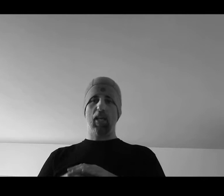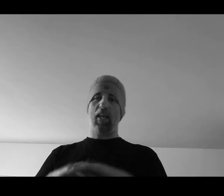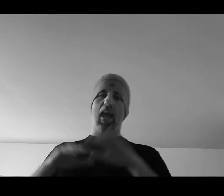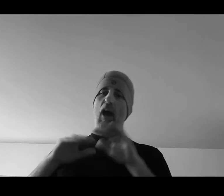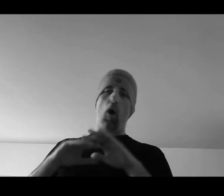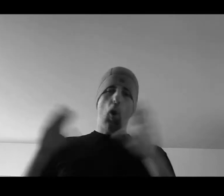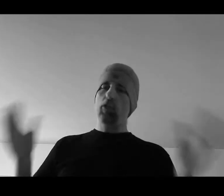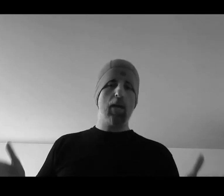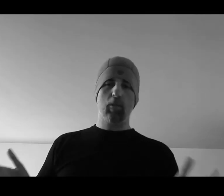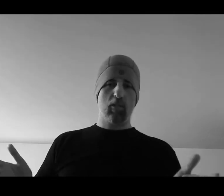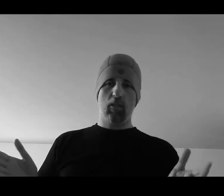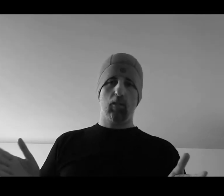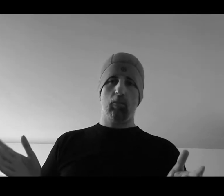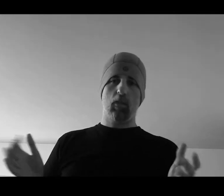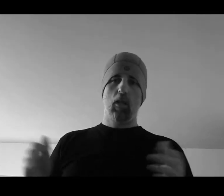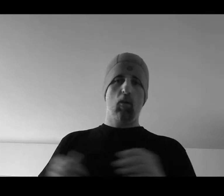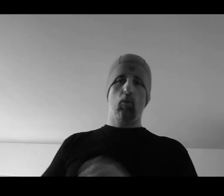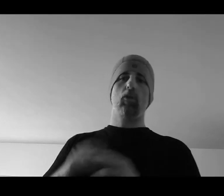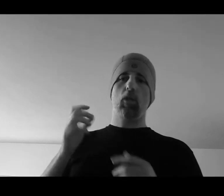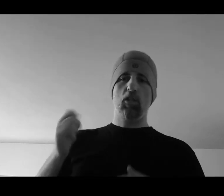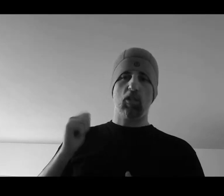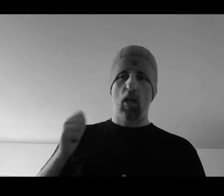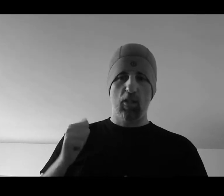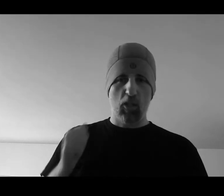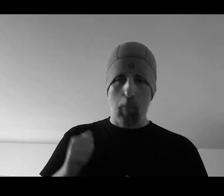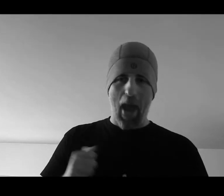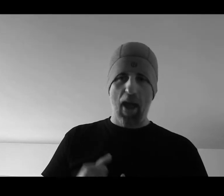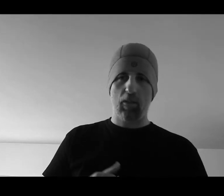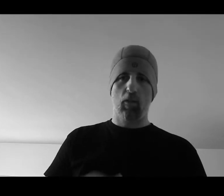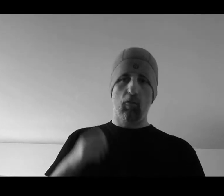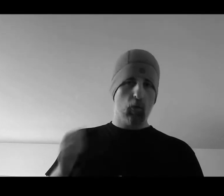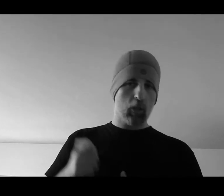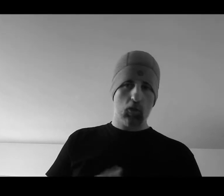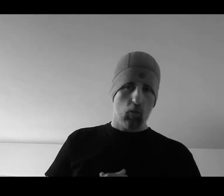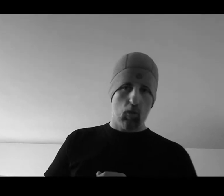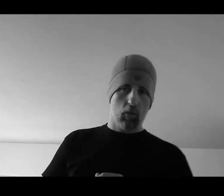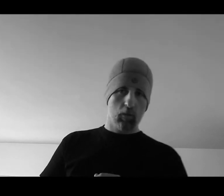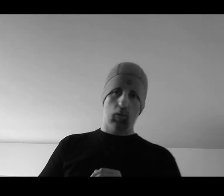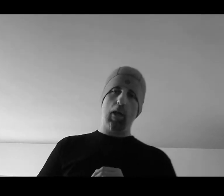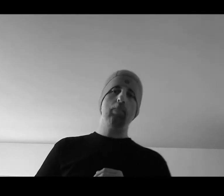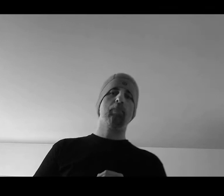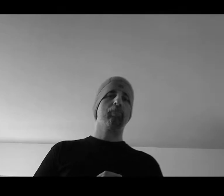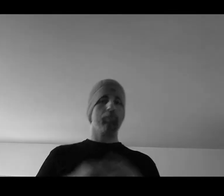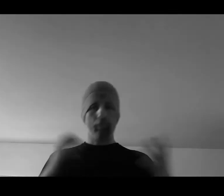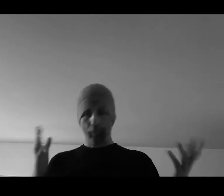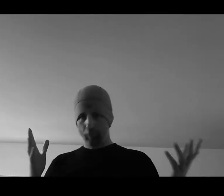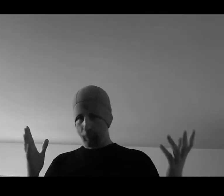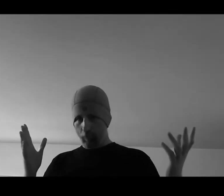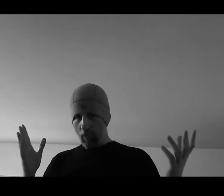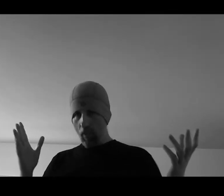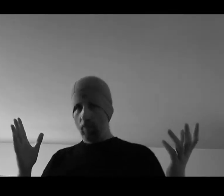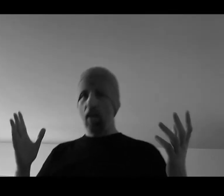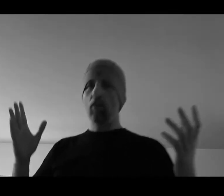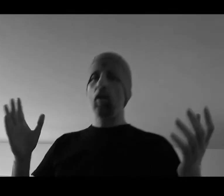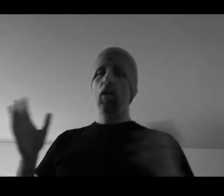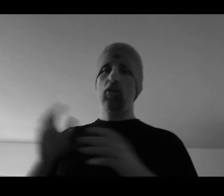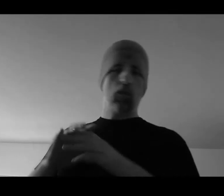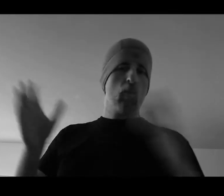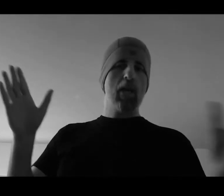all types of systems where you can just spaz for control, right? Now, certain ways